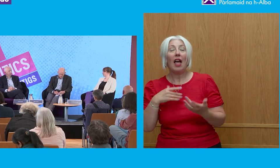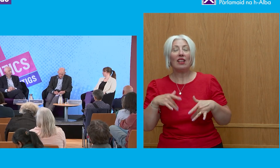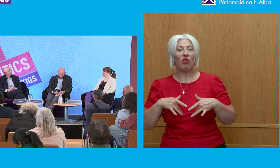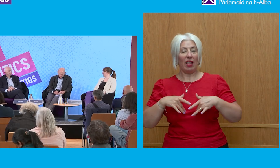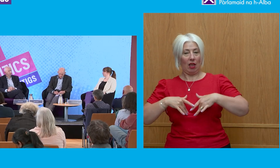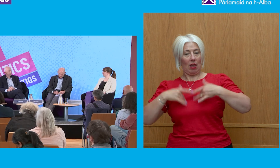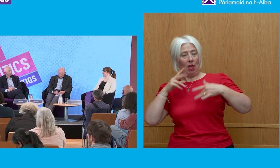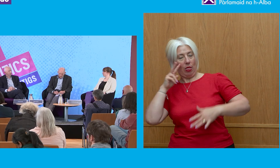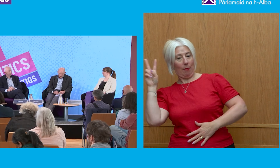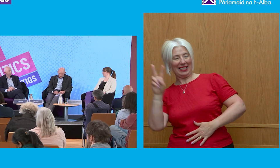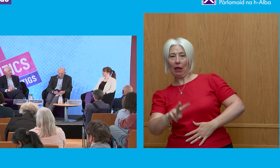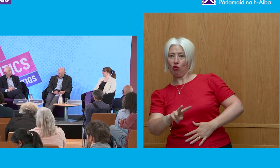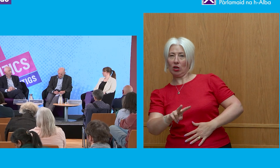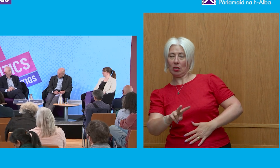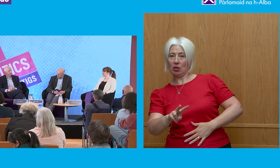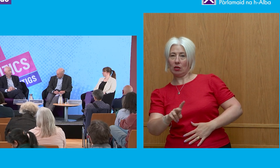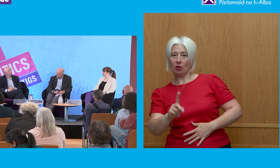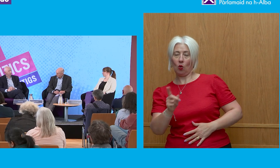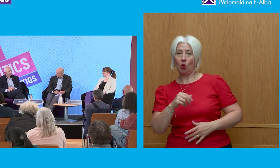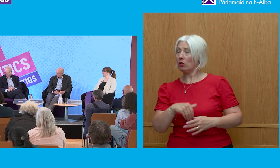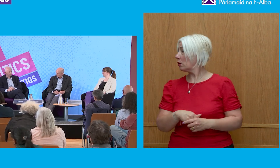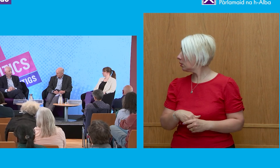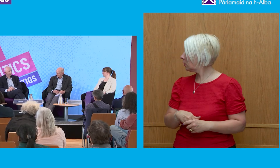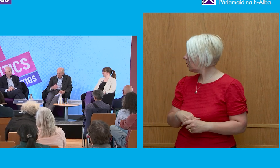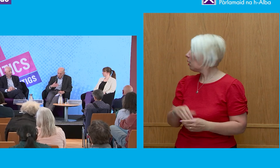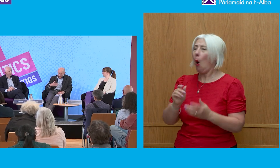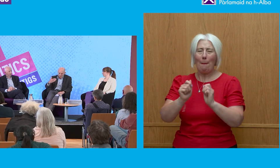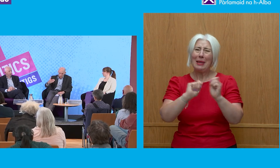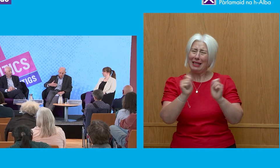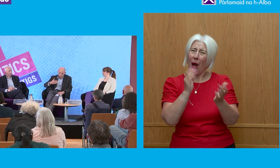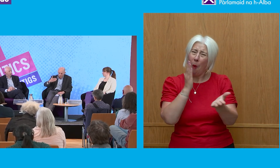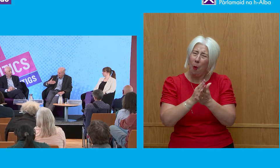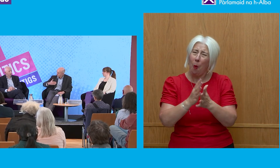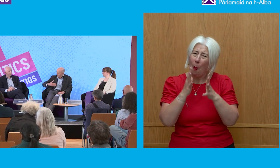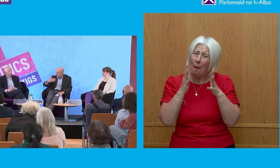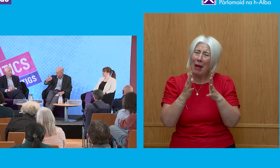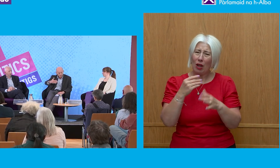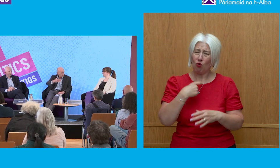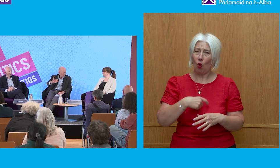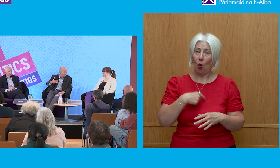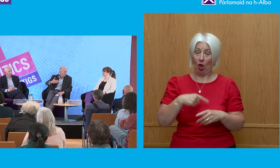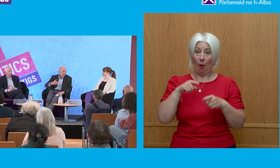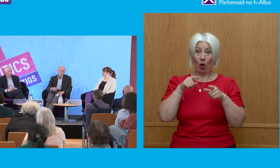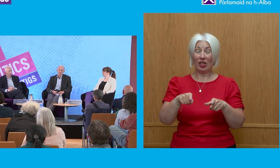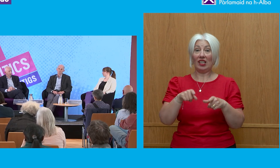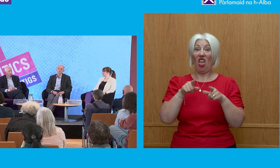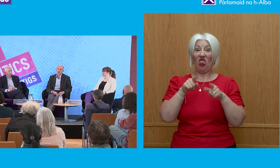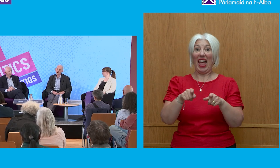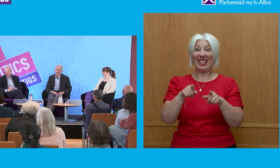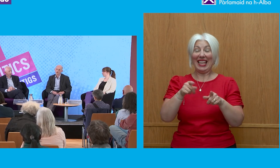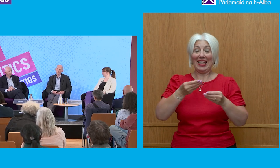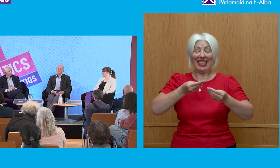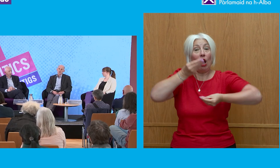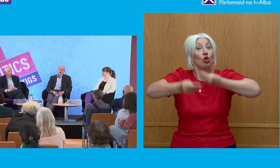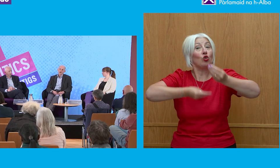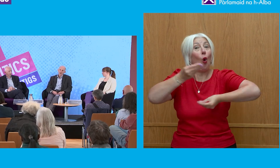it. So what role should media play in that? mean, media has a hugely important role to play. They mediate the story that the public ultimately consumes in one way